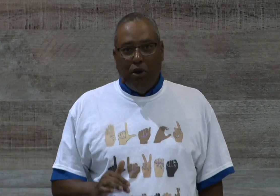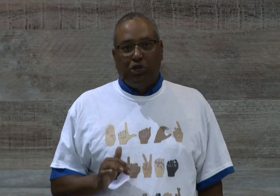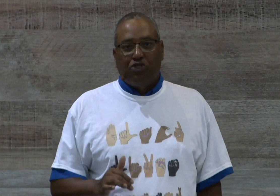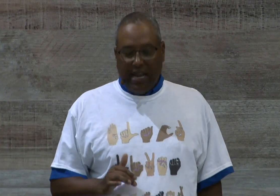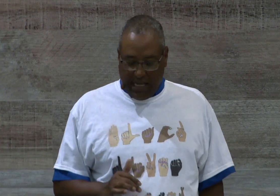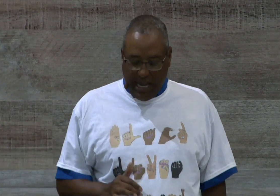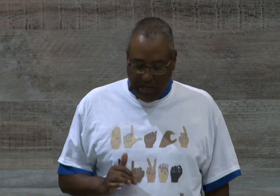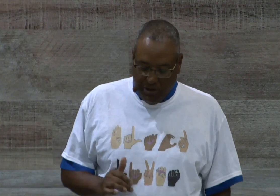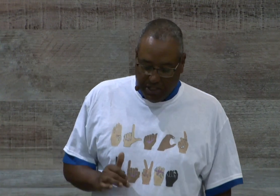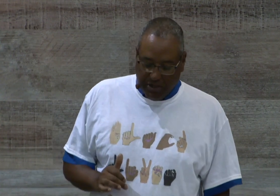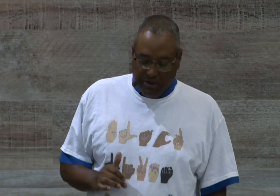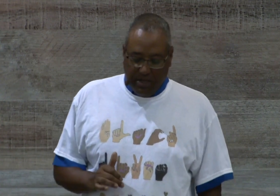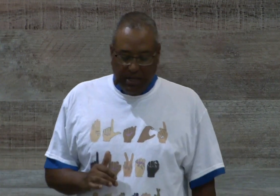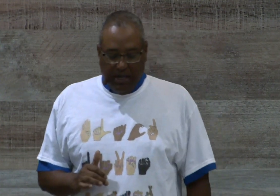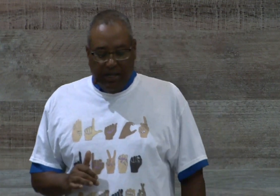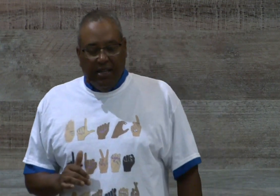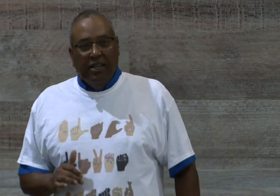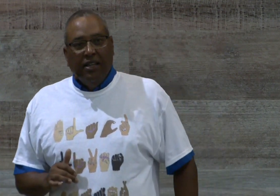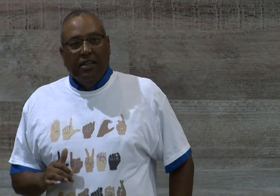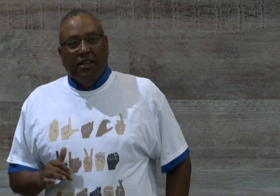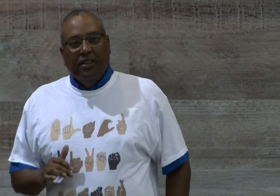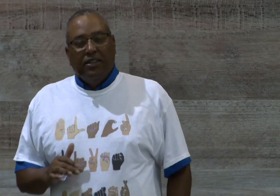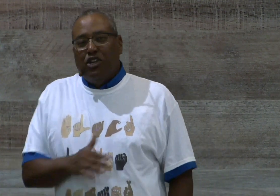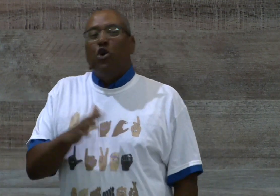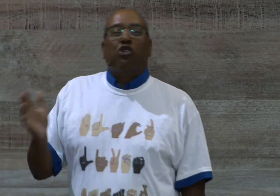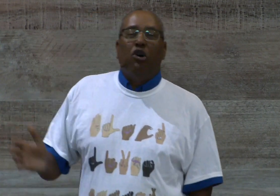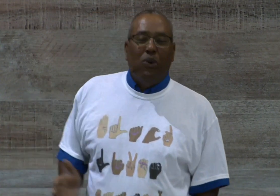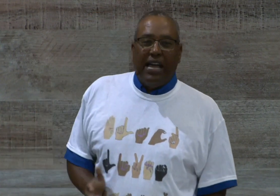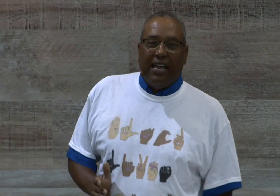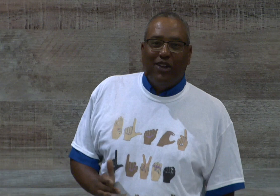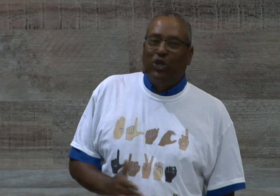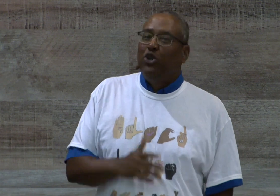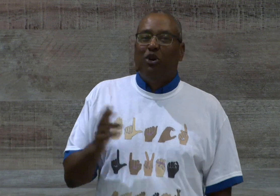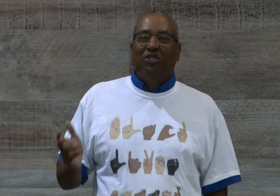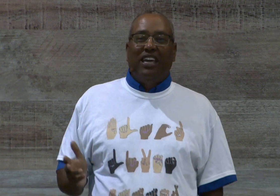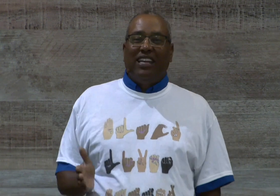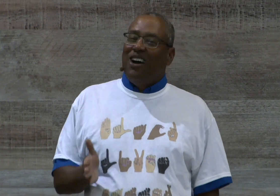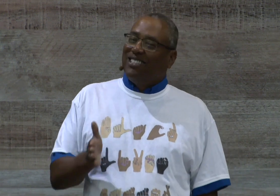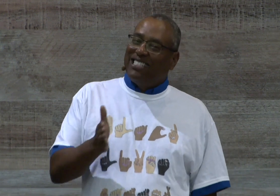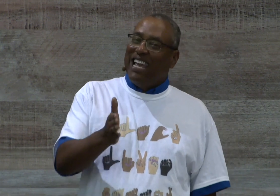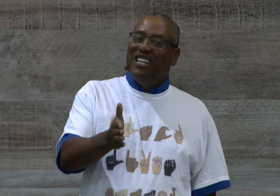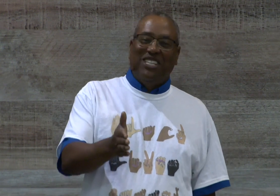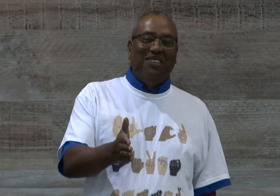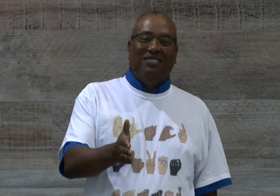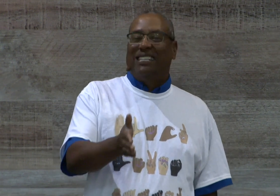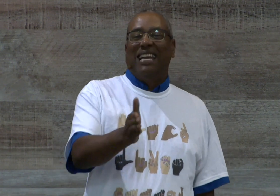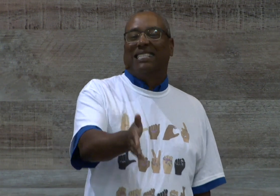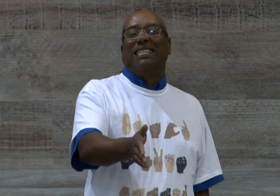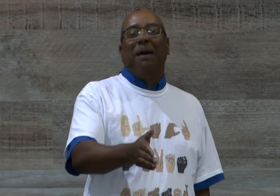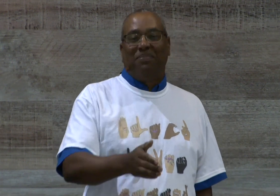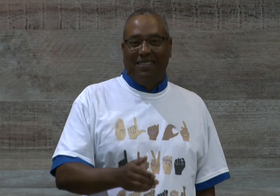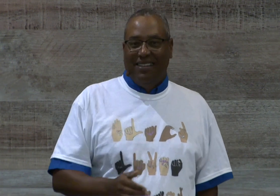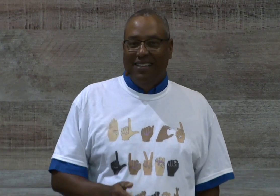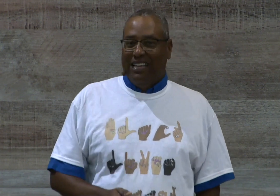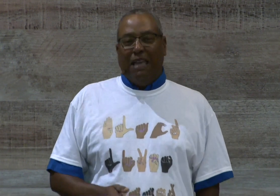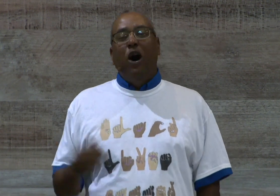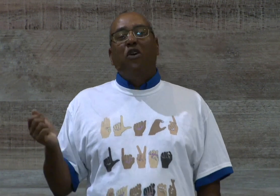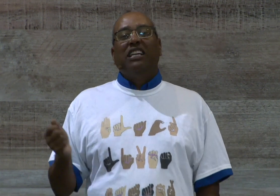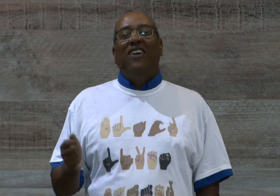who are trying to get you to go your own way and do your own thing. No, stay in tune. Stay in step. Keep holding on